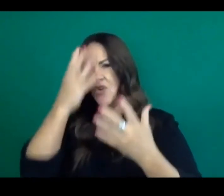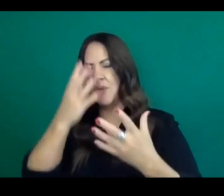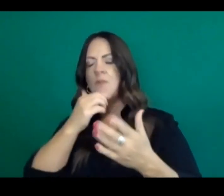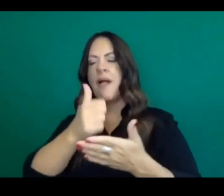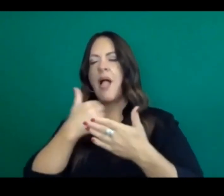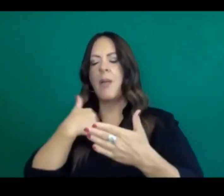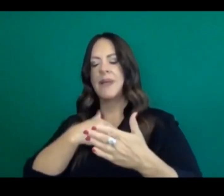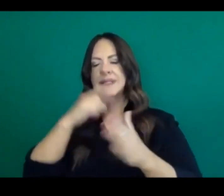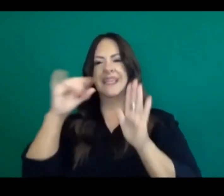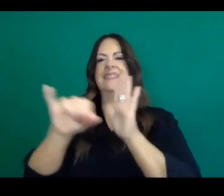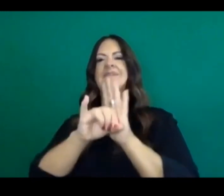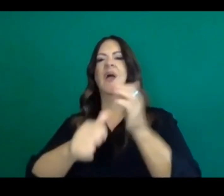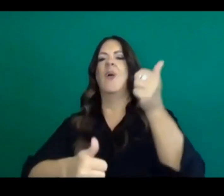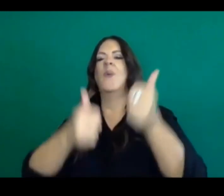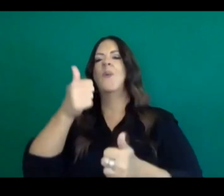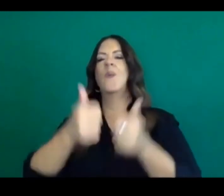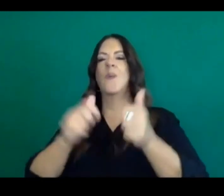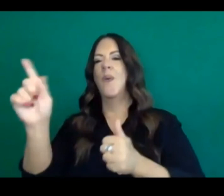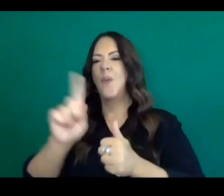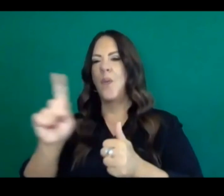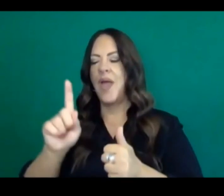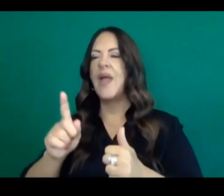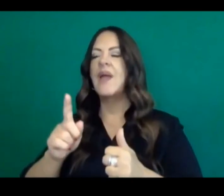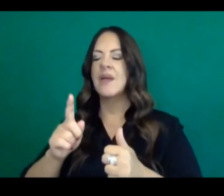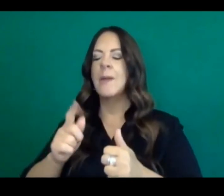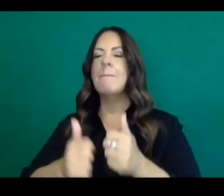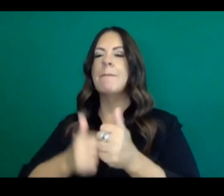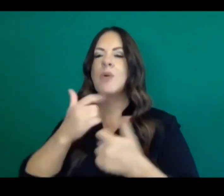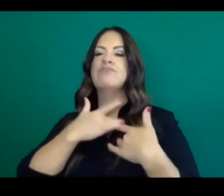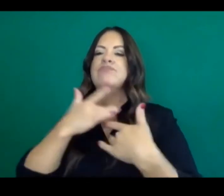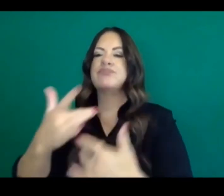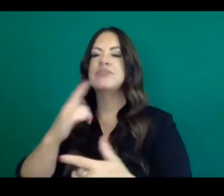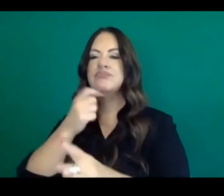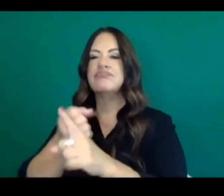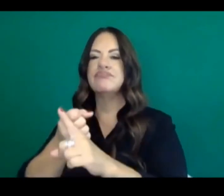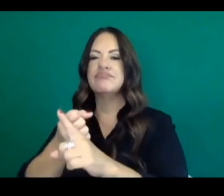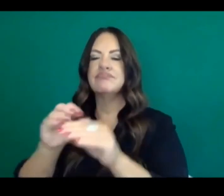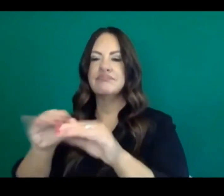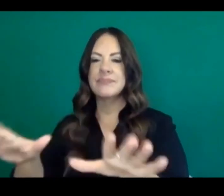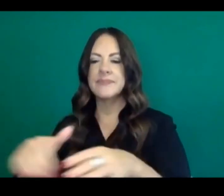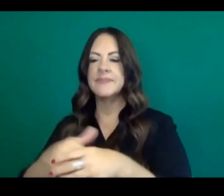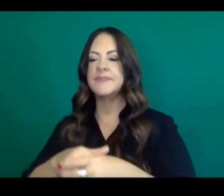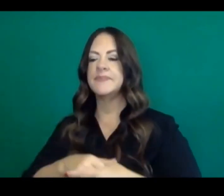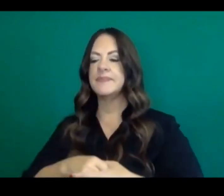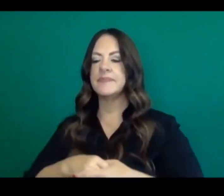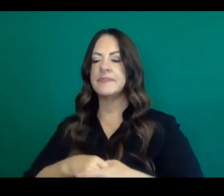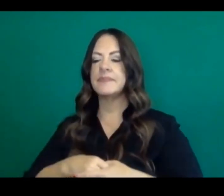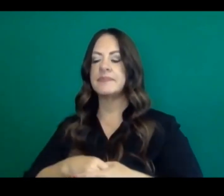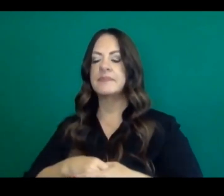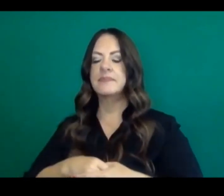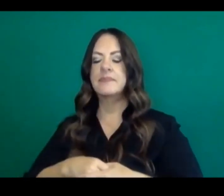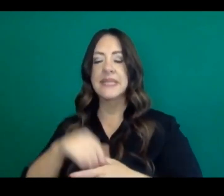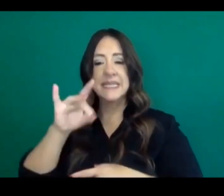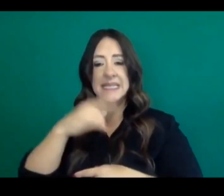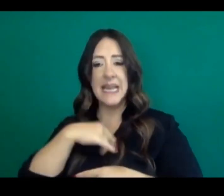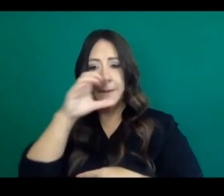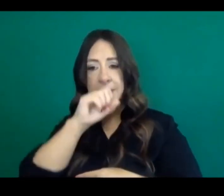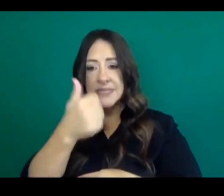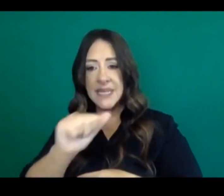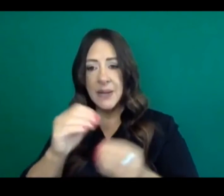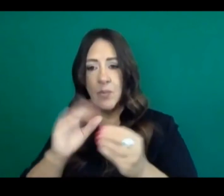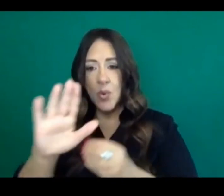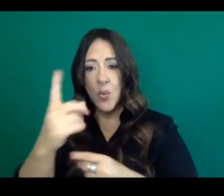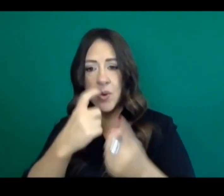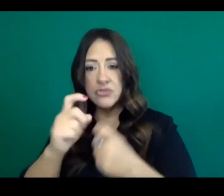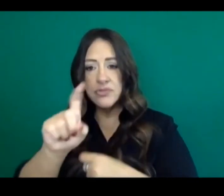Um, uh, I think those were, uh, the primary questions you asked. If I missed one, please let us know later and we'll try to answer